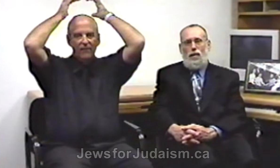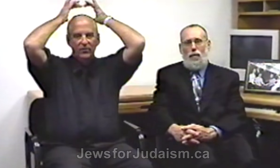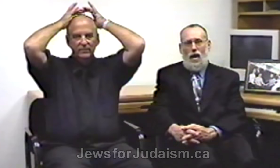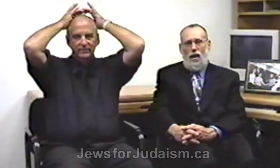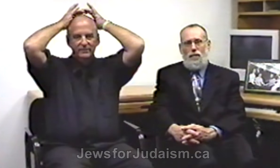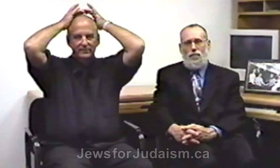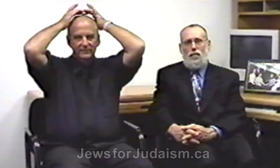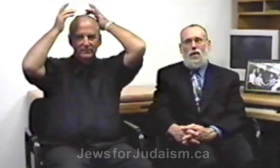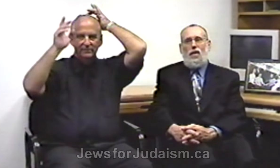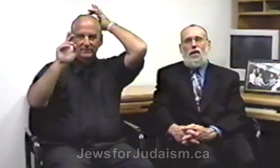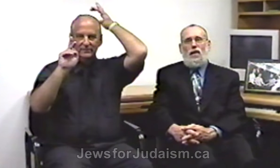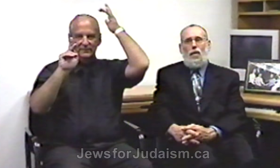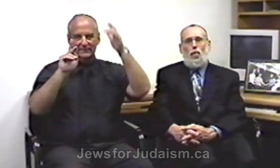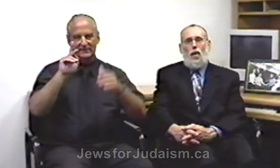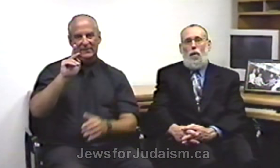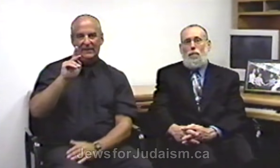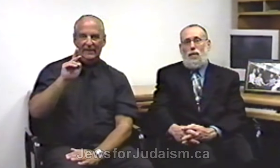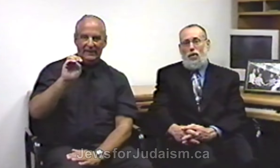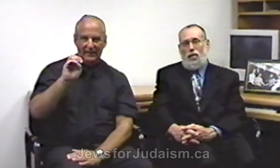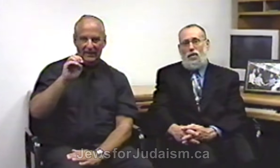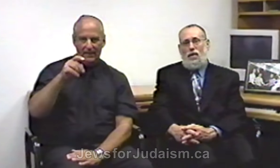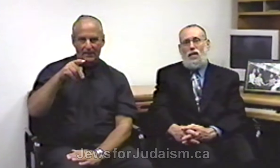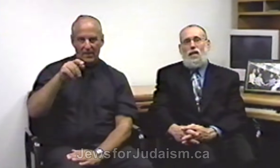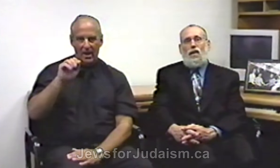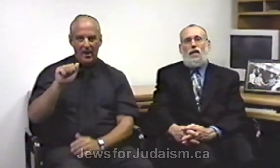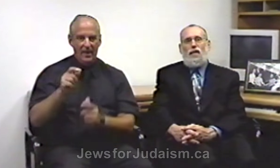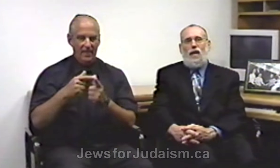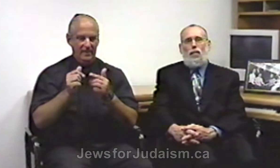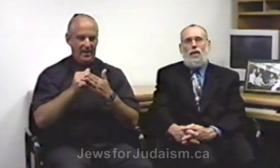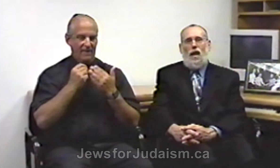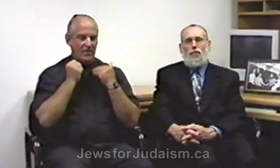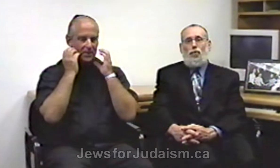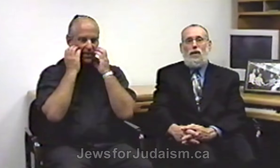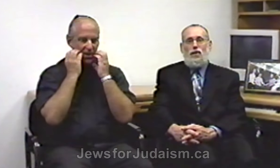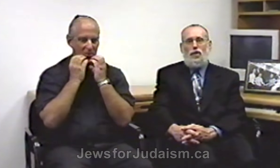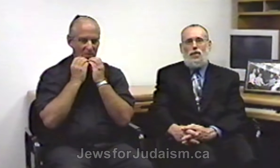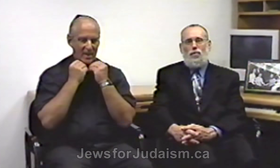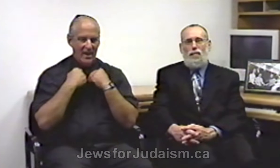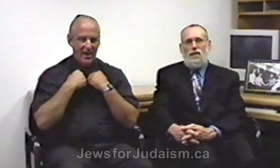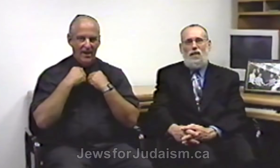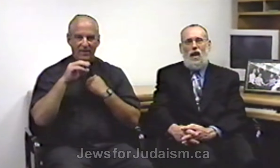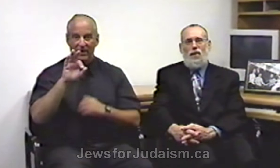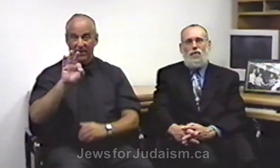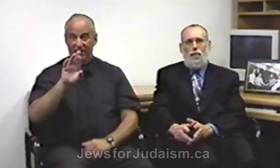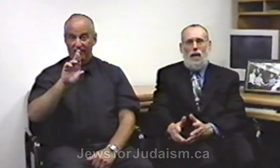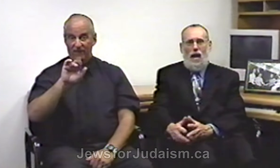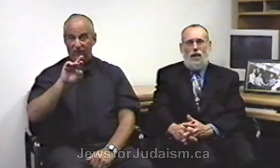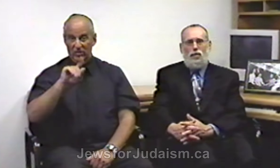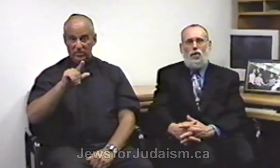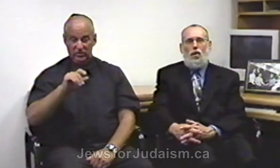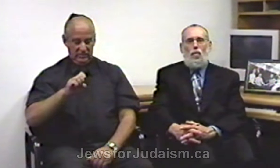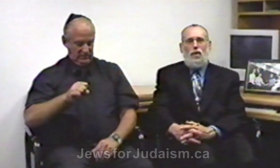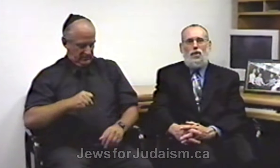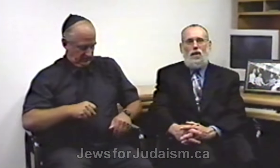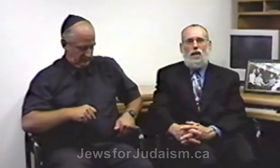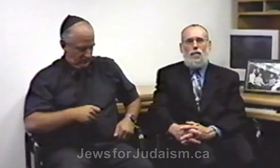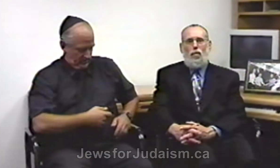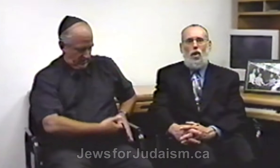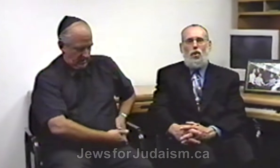kippah. They will wear a beard. They will have fringes from the side of their pants, which in Hebrew are